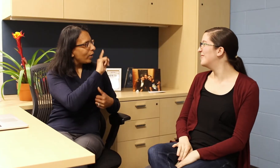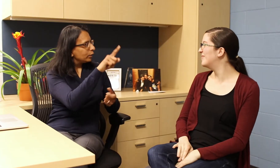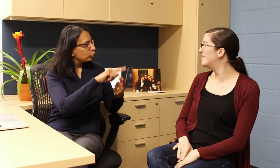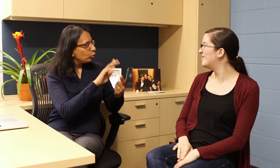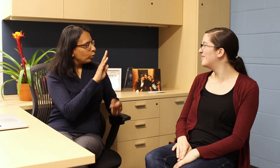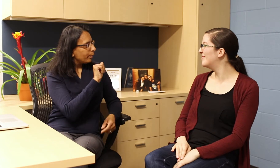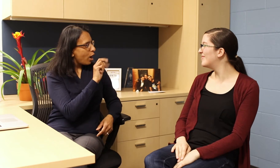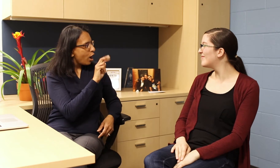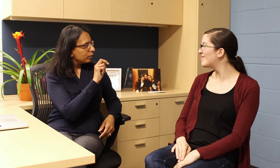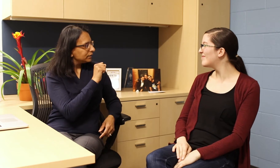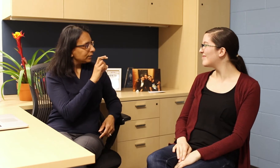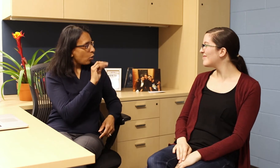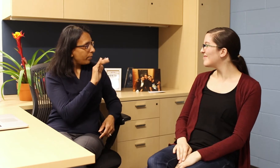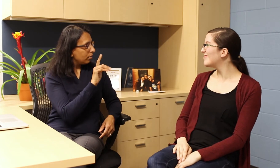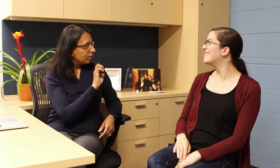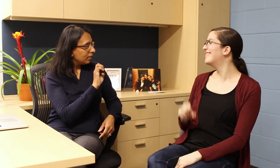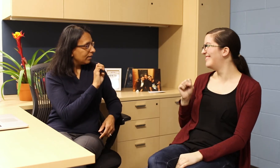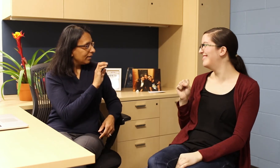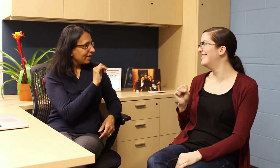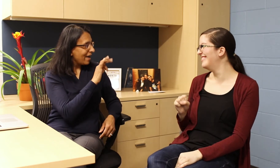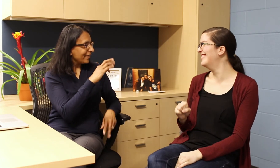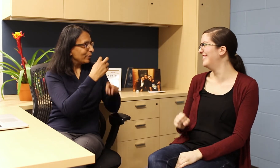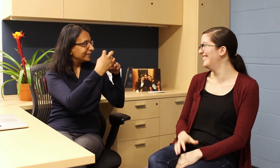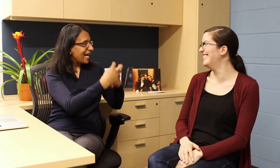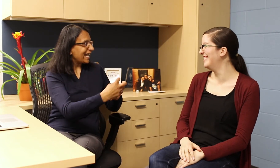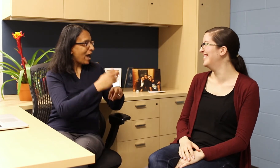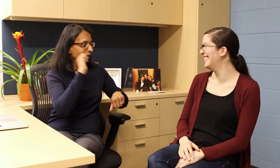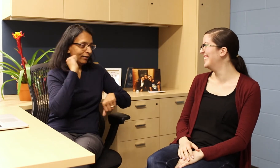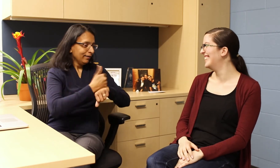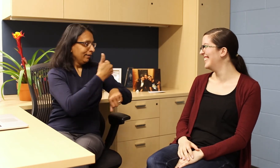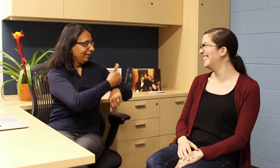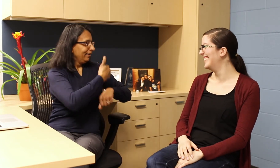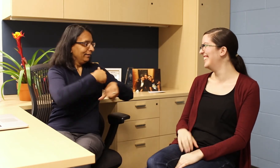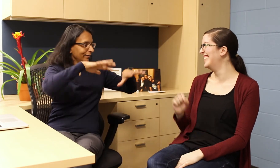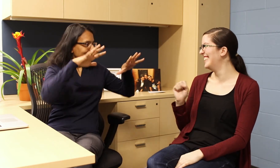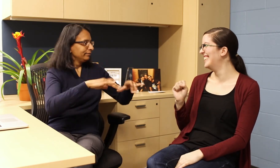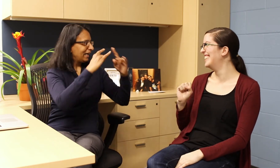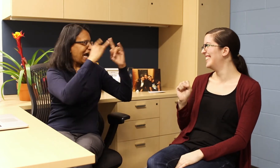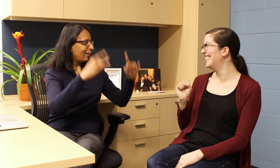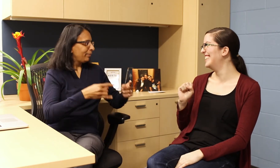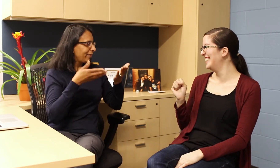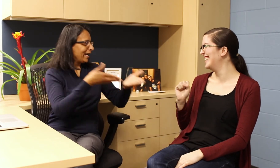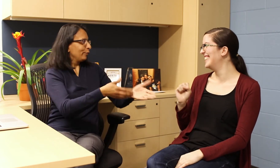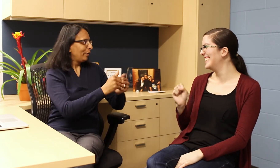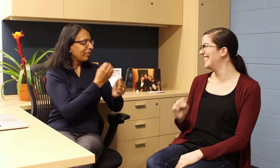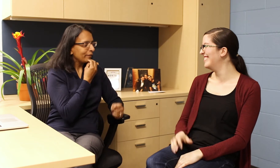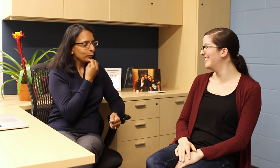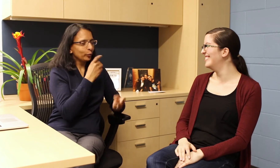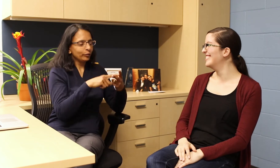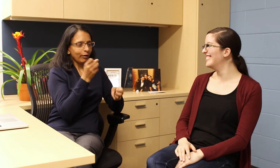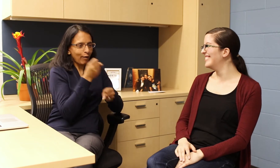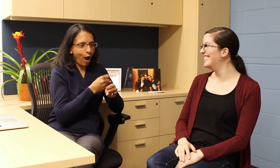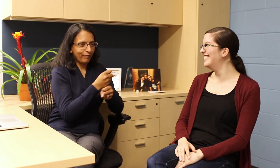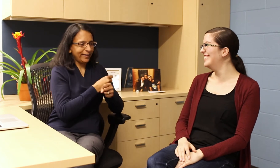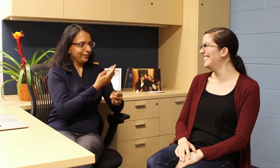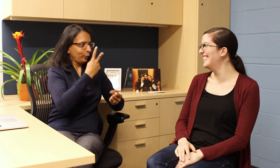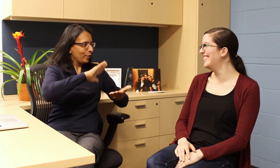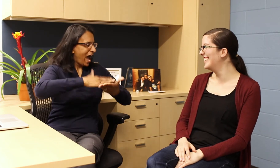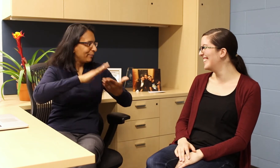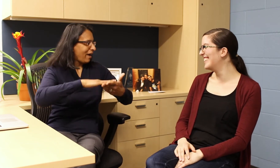You remember when we went to Barnes & Noble and how we set up camp at the cafe with food, coffee, and our laptops and pounded away at the keyboard until we completed and submitted our